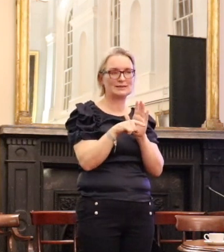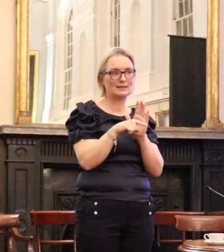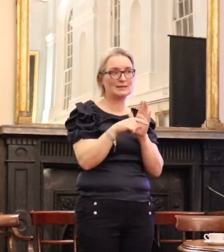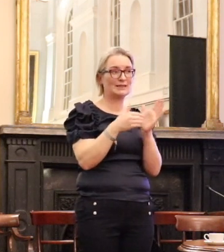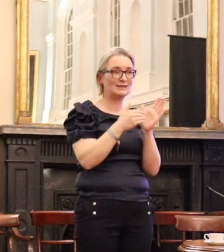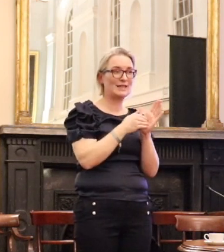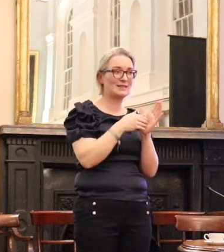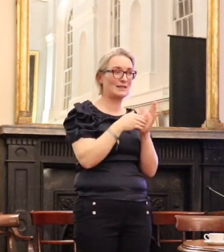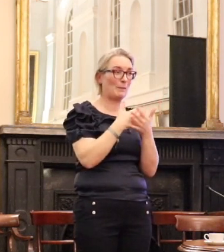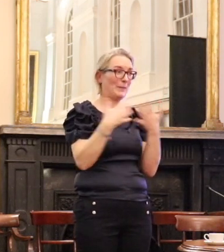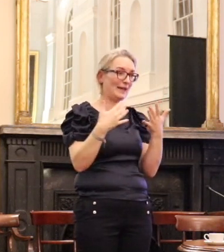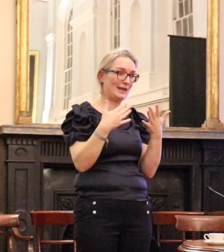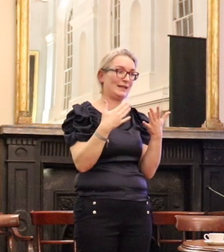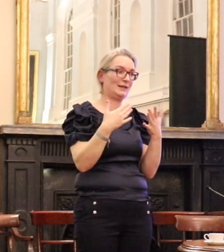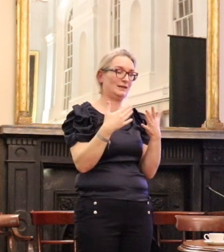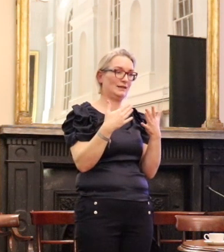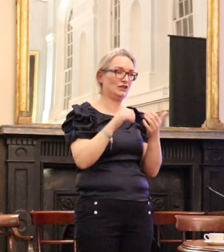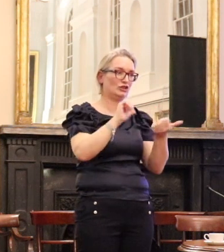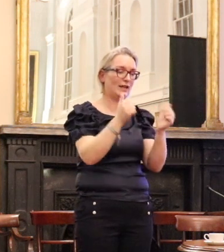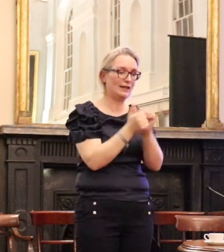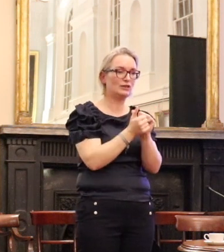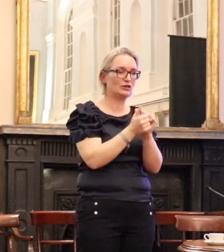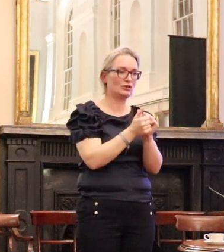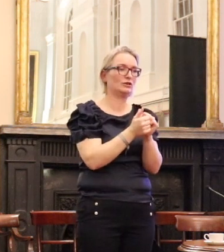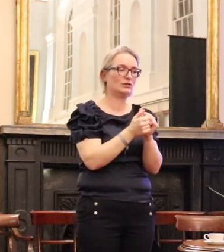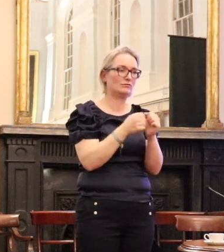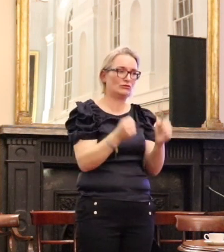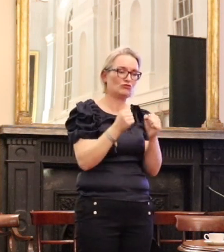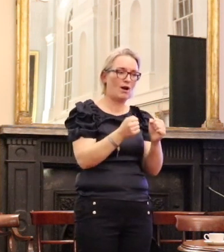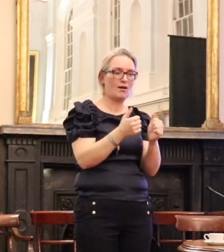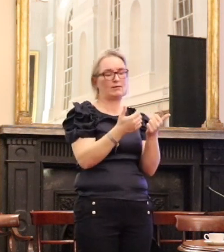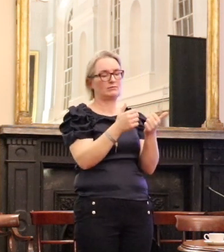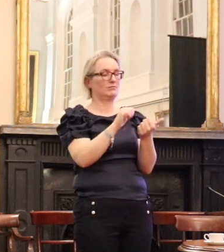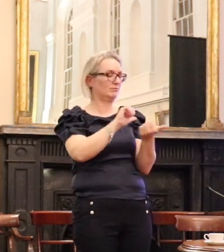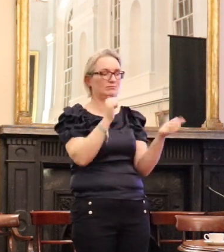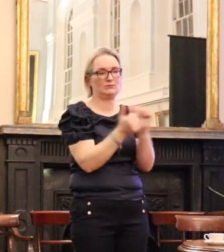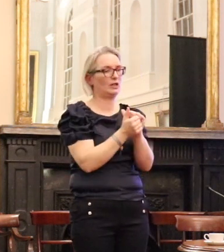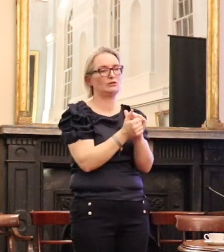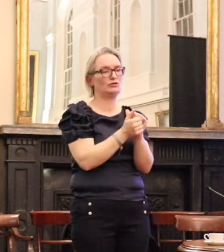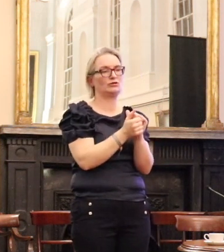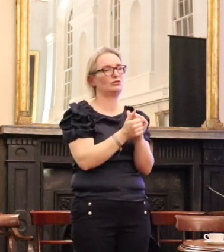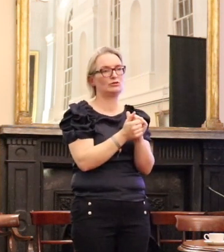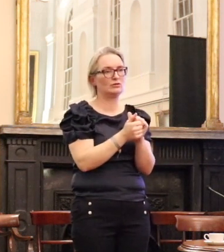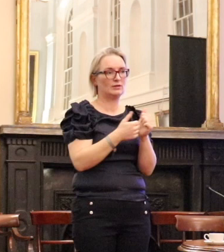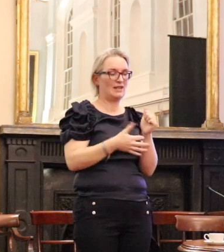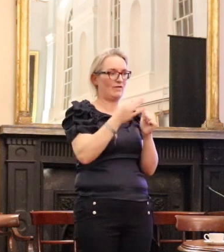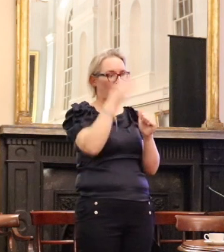very momentous thing and it is a very significant act to engage in a country the 1980s